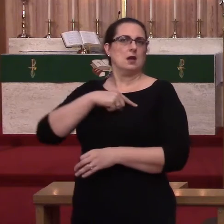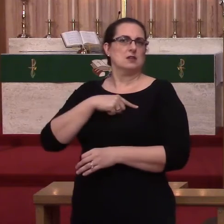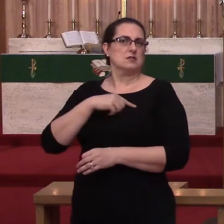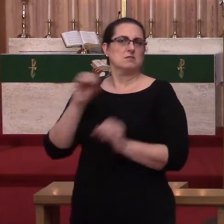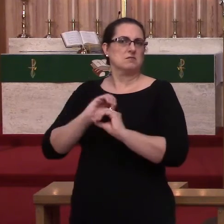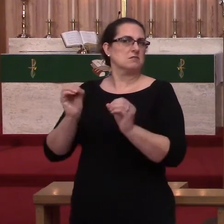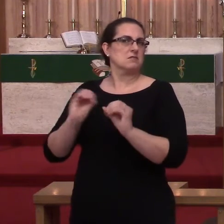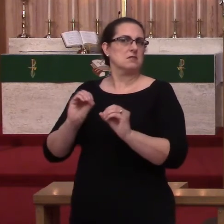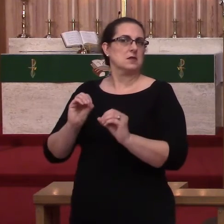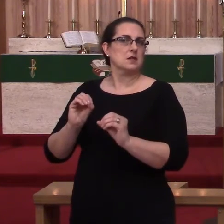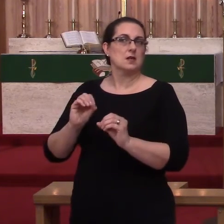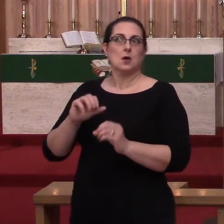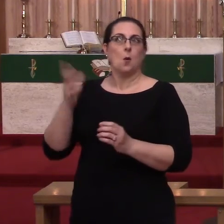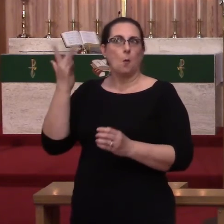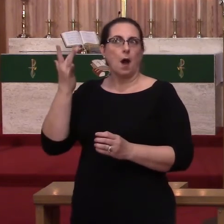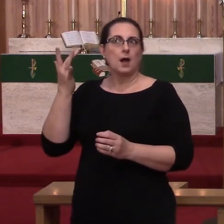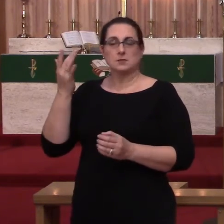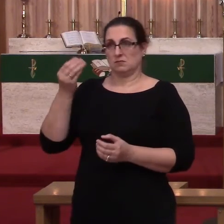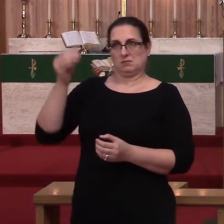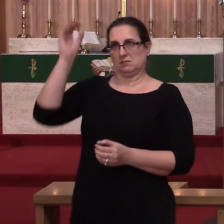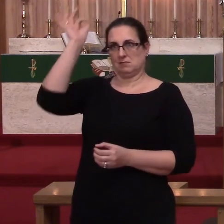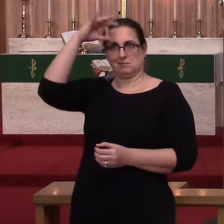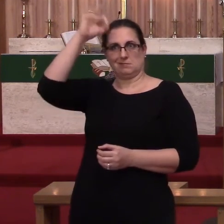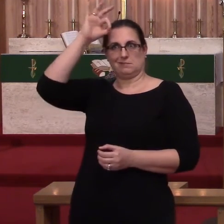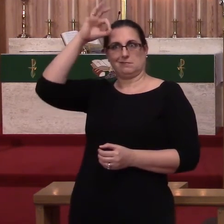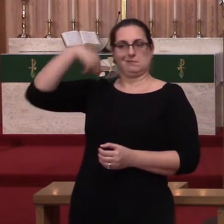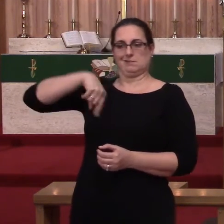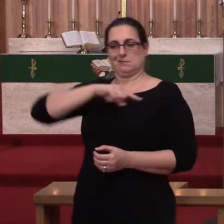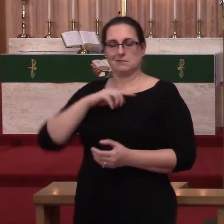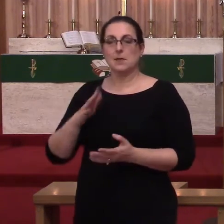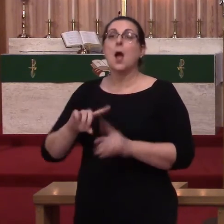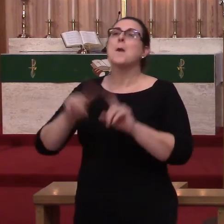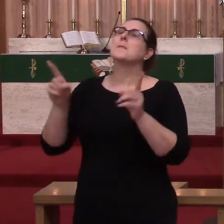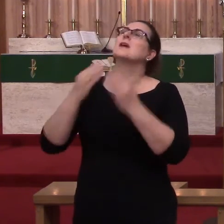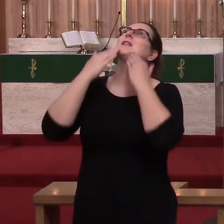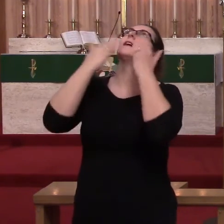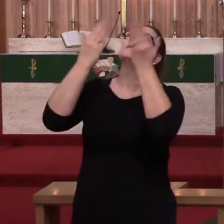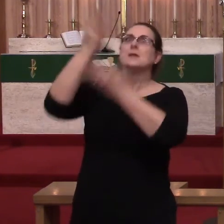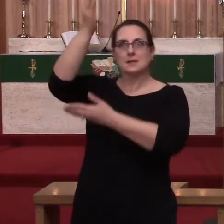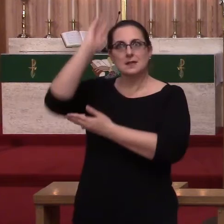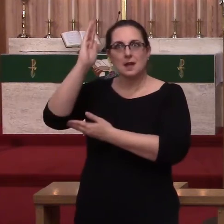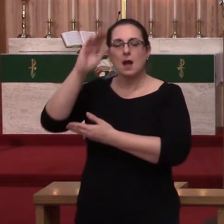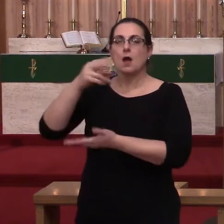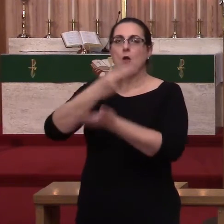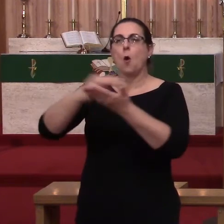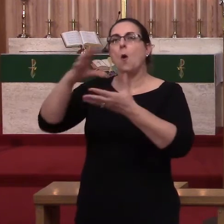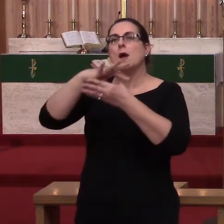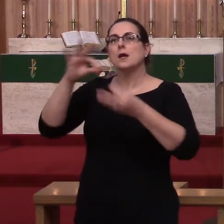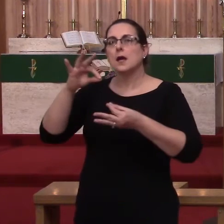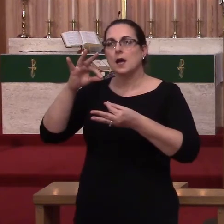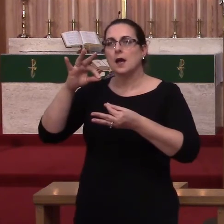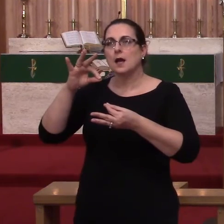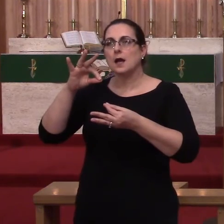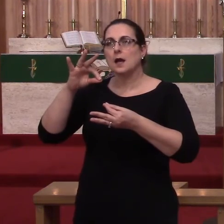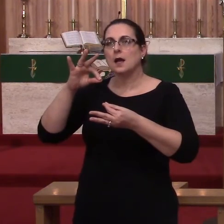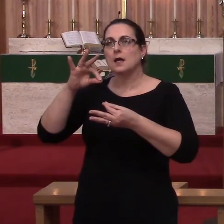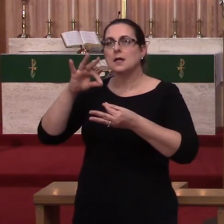never have heard about it. Yet thanks be to God that the Holy Spirit moved the prophets, apostles, and